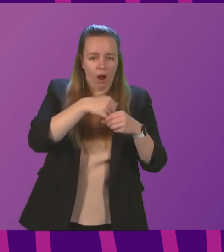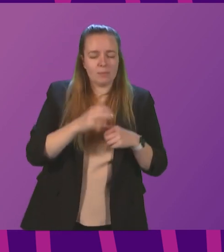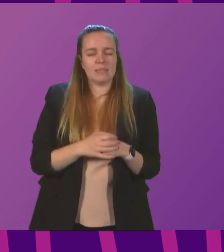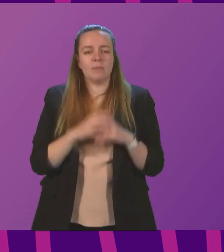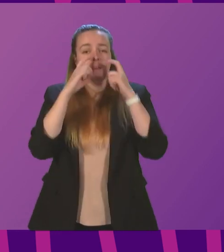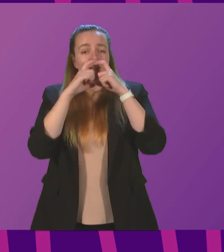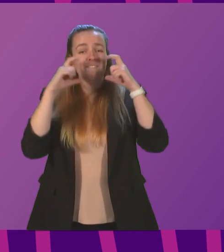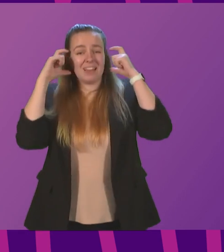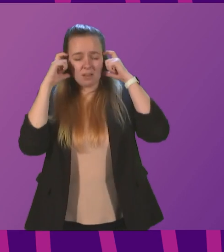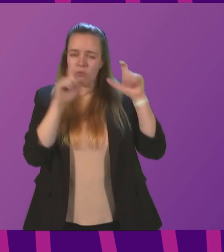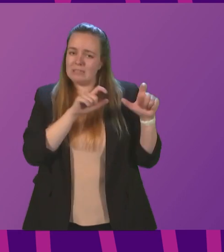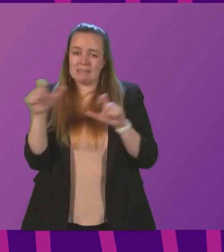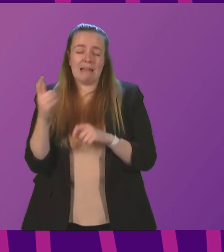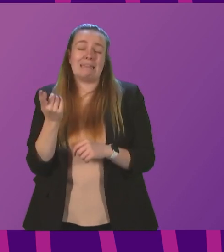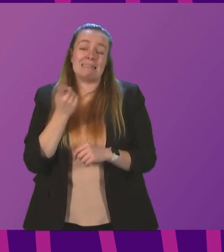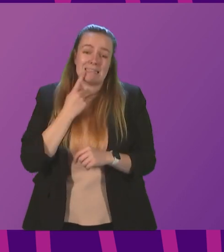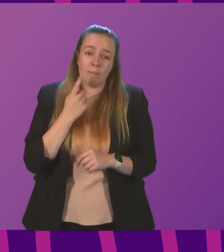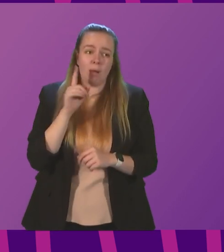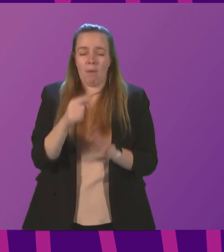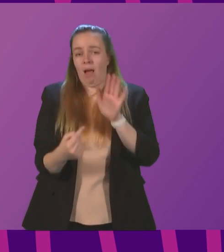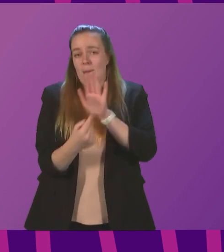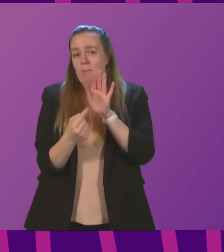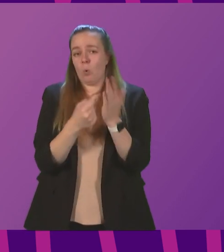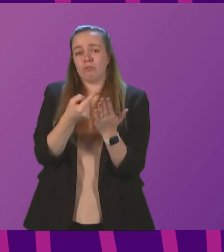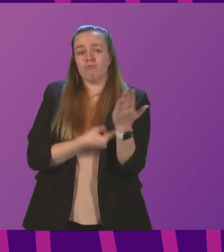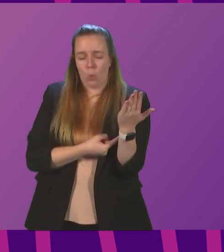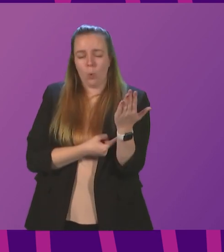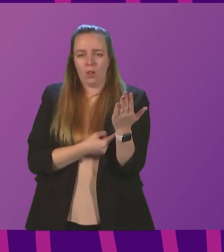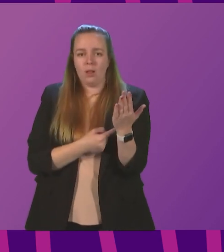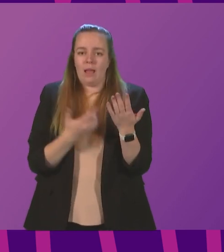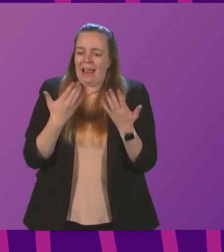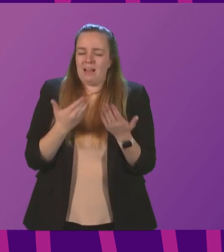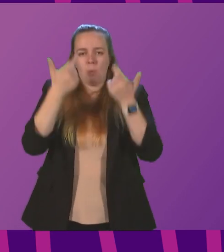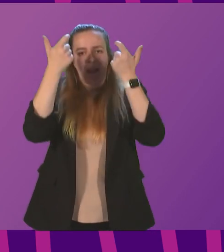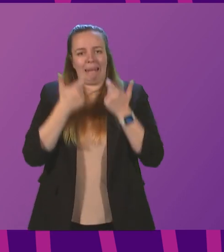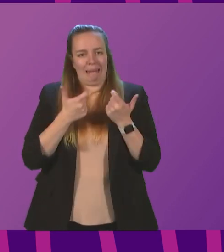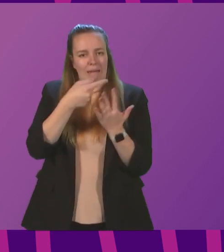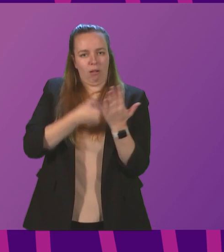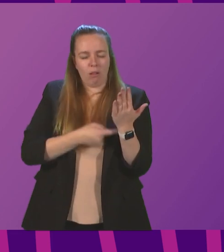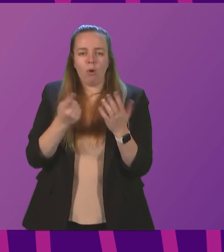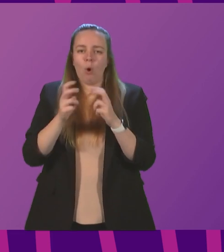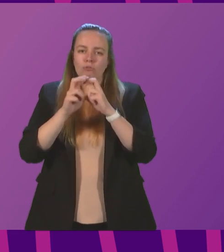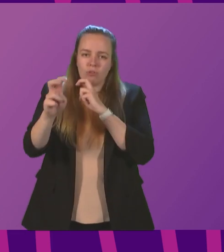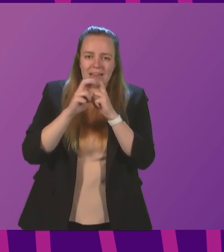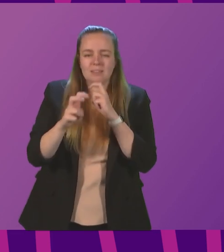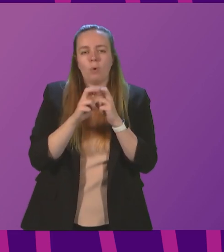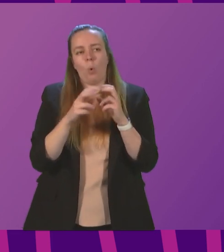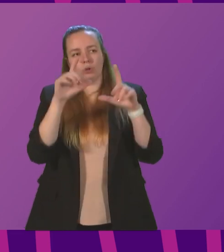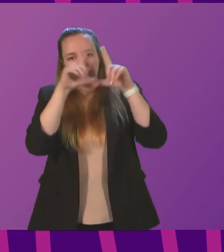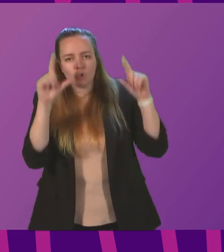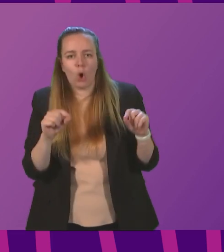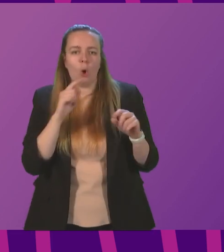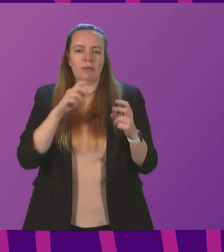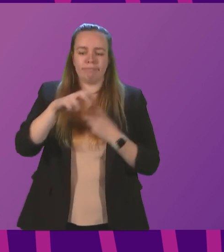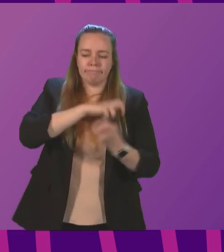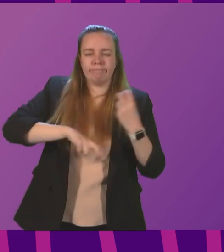coverings also continue to be a simple but important mitigation and remain a legal requirement on public transport, in shops and when moving around